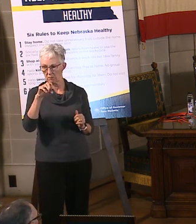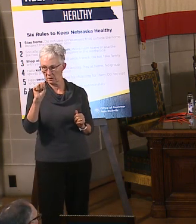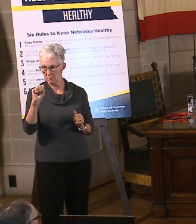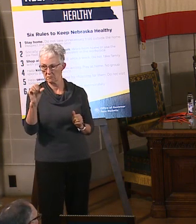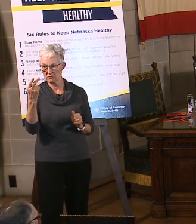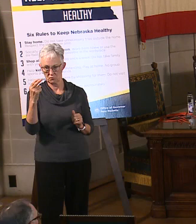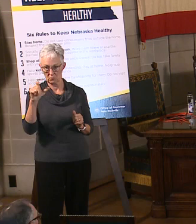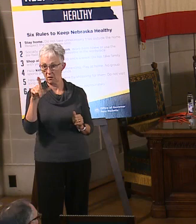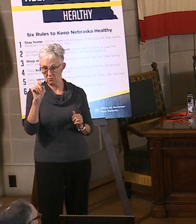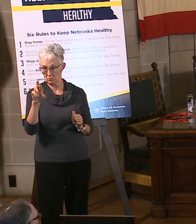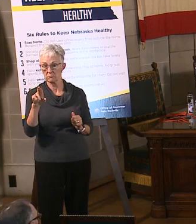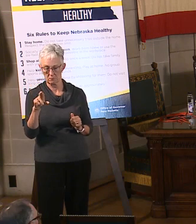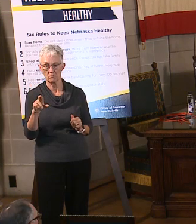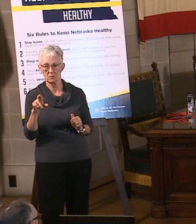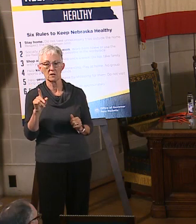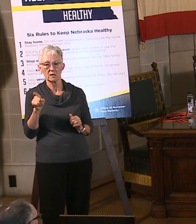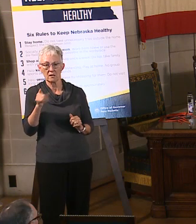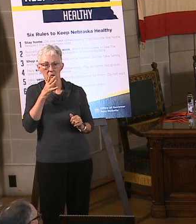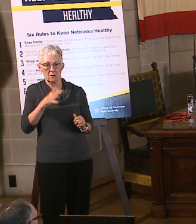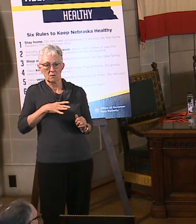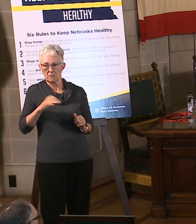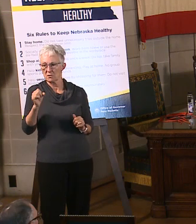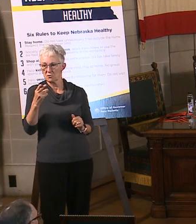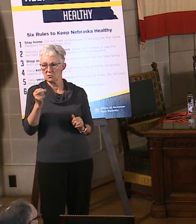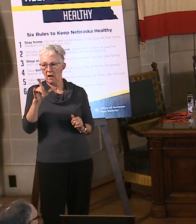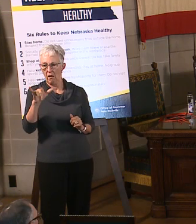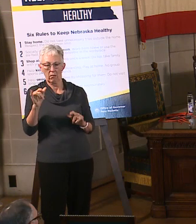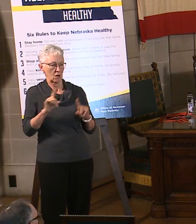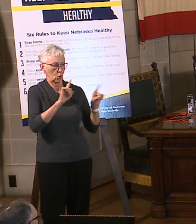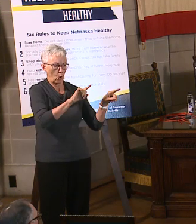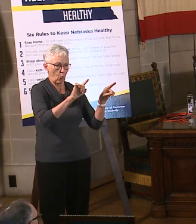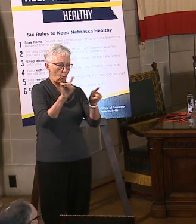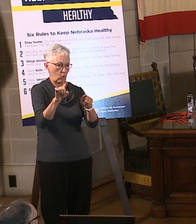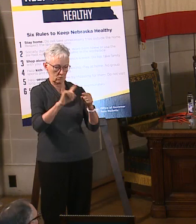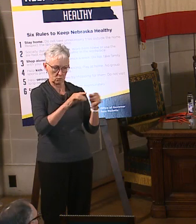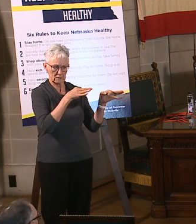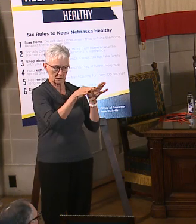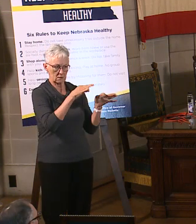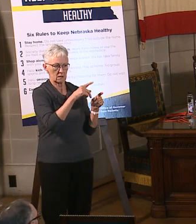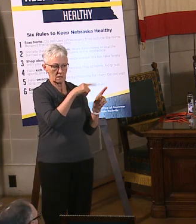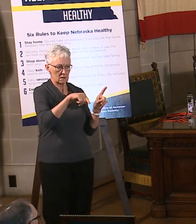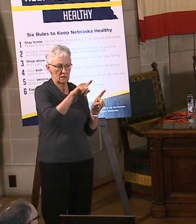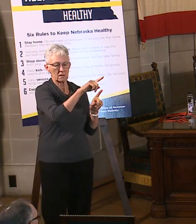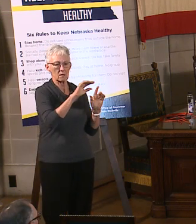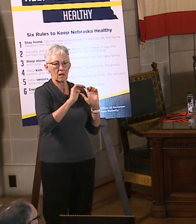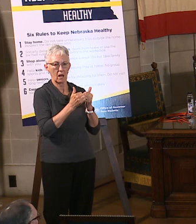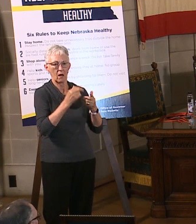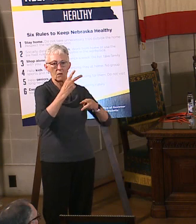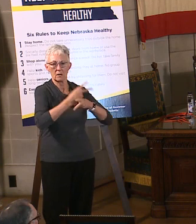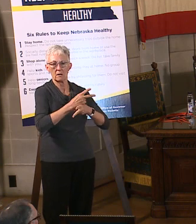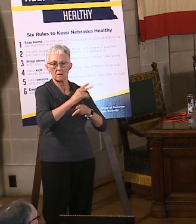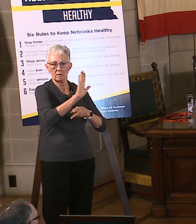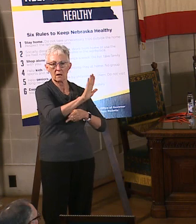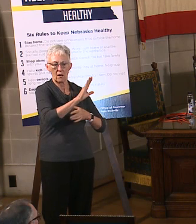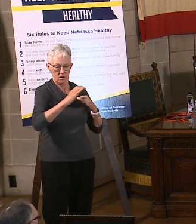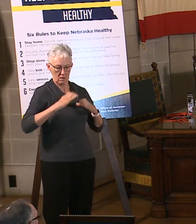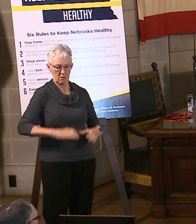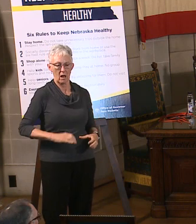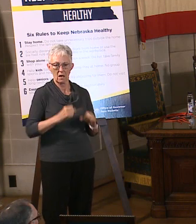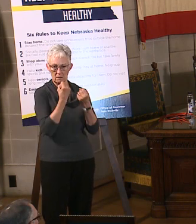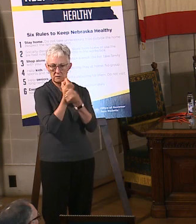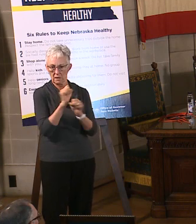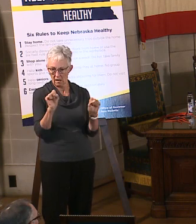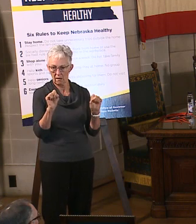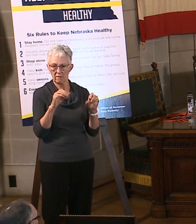quarantine and isolation and so forth. We've talked a lot about with the food processors and how we have our team going out to